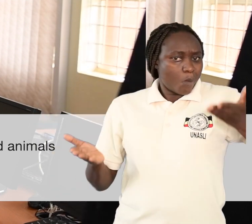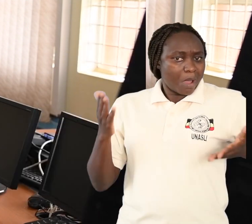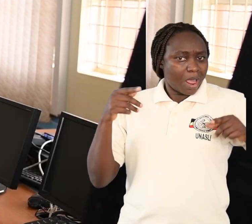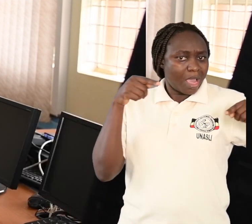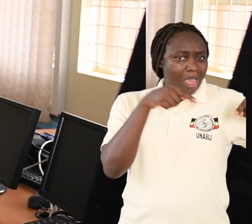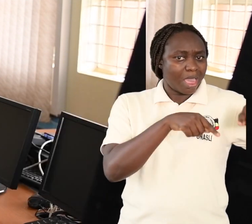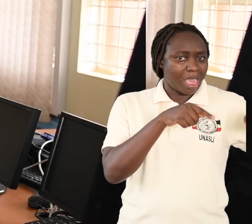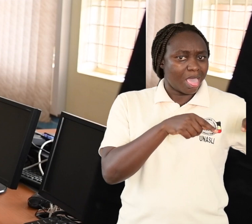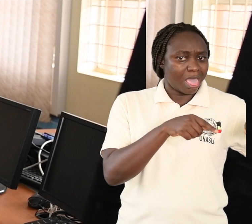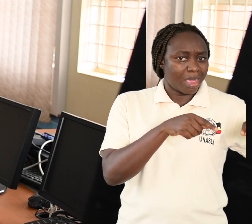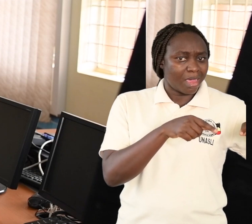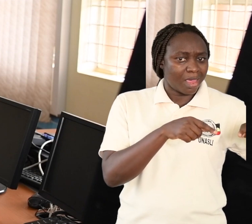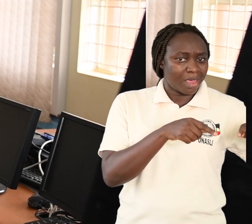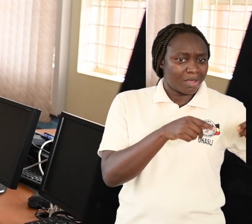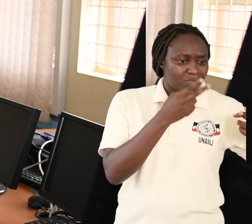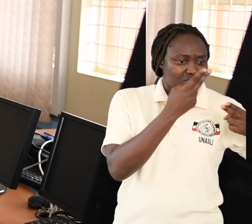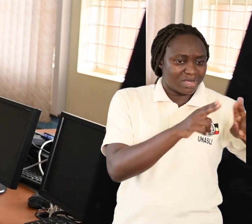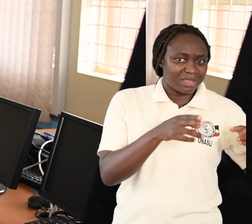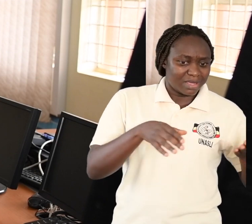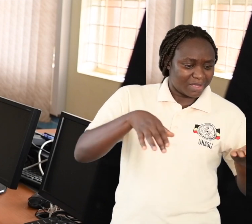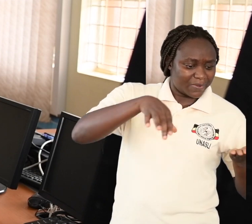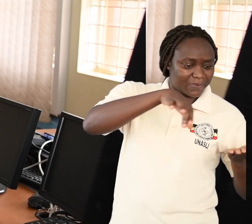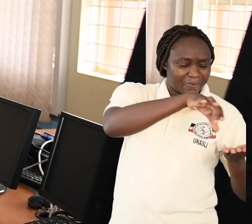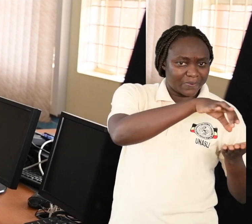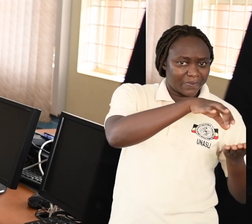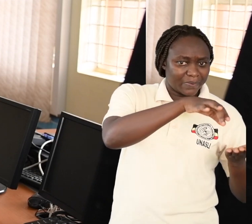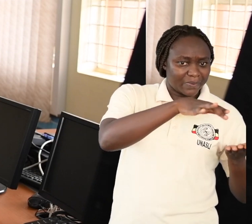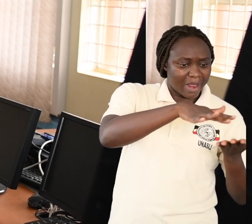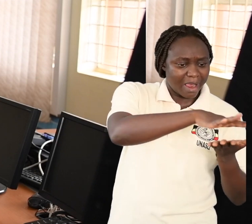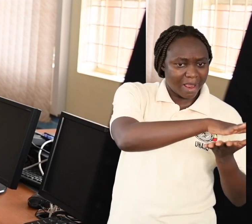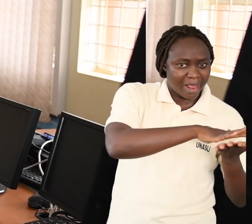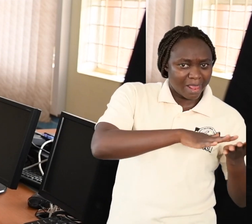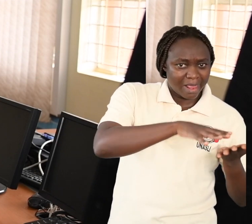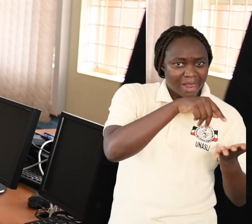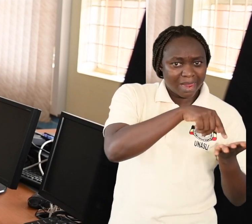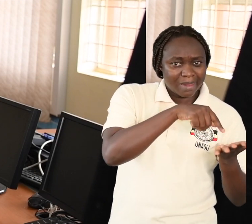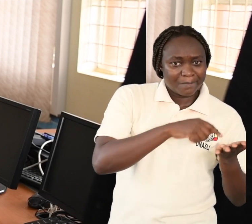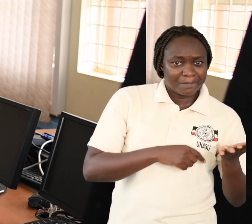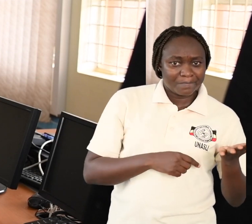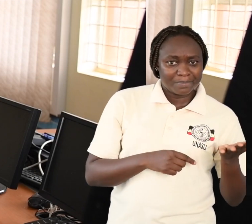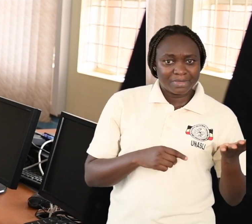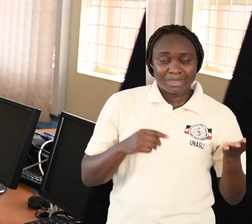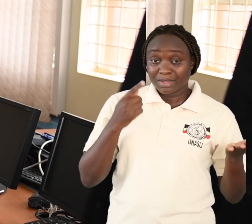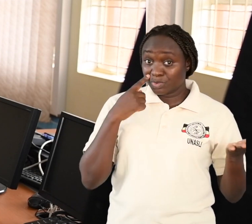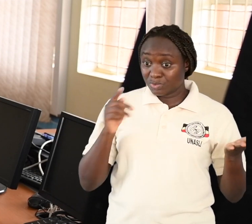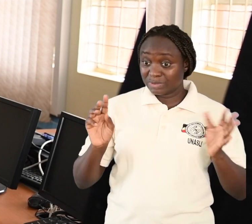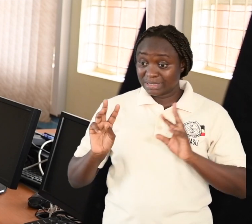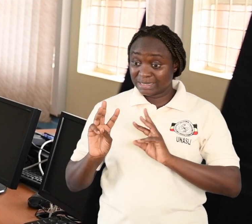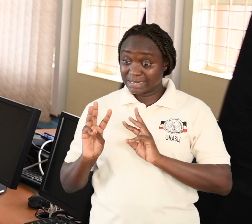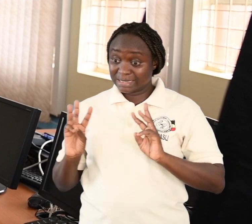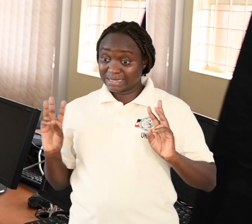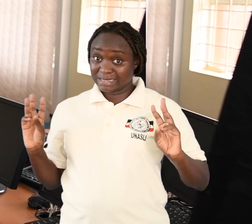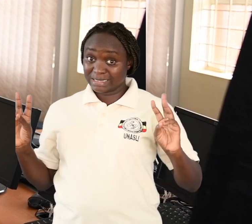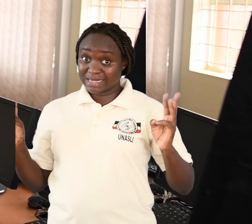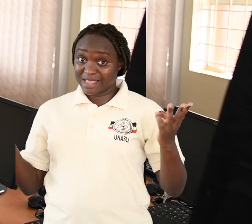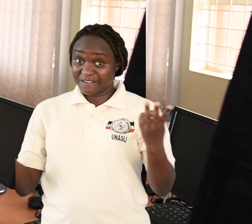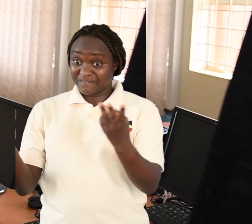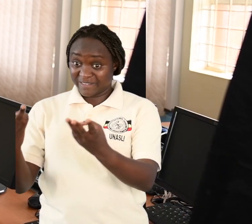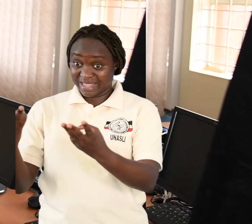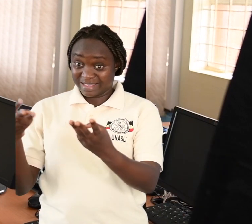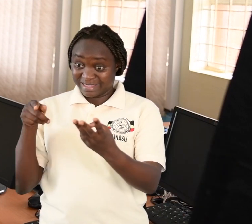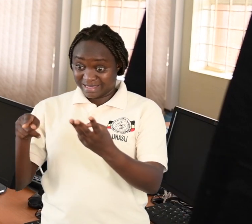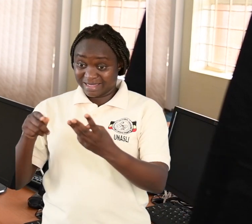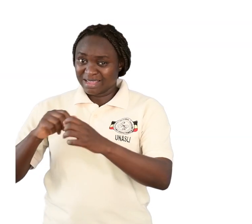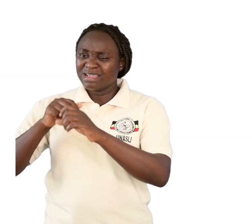just like you saw the farmhouse, we can relate the fence to a certain part of the animal